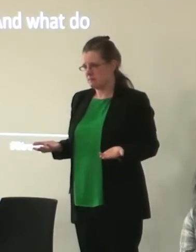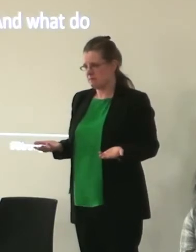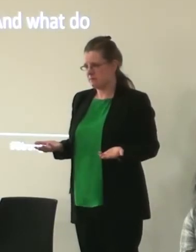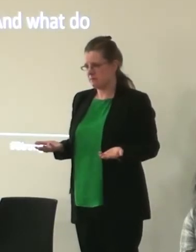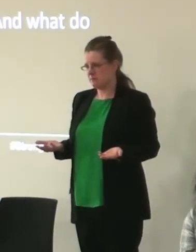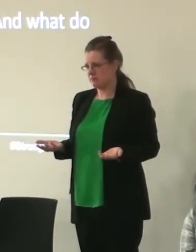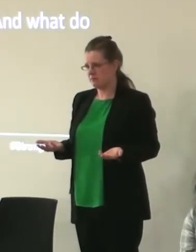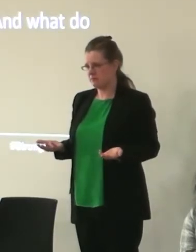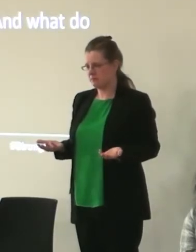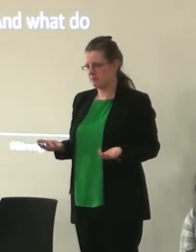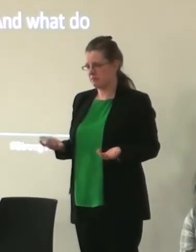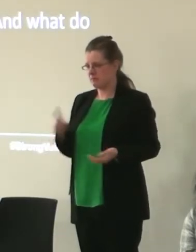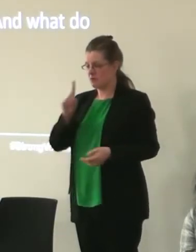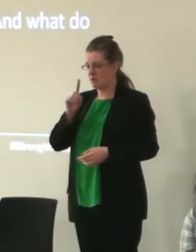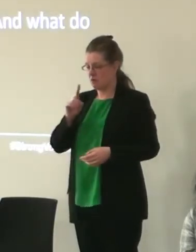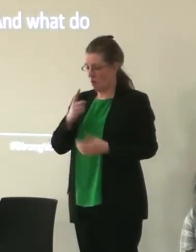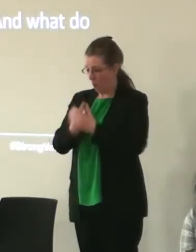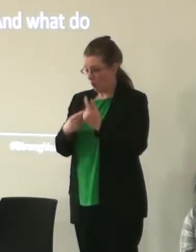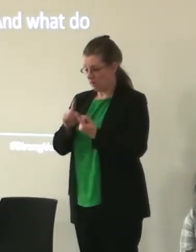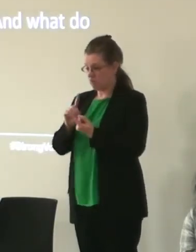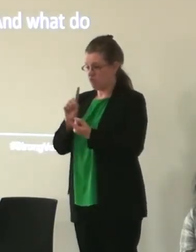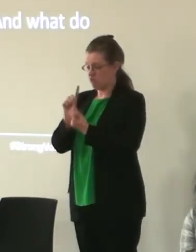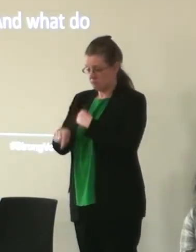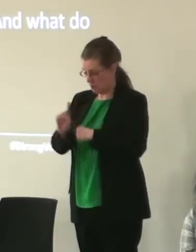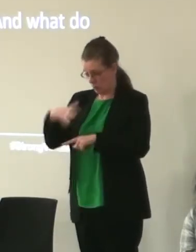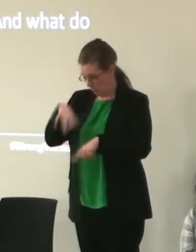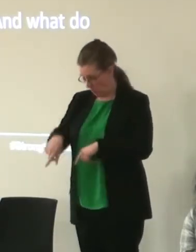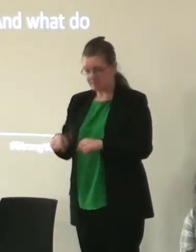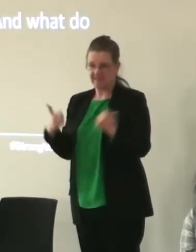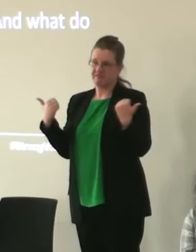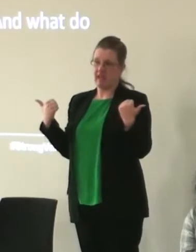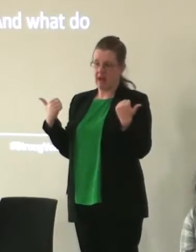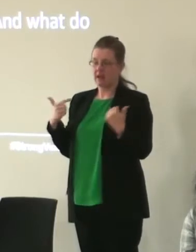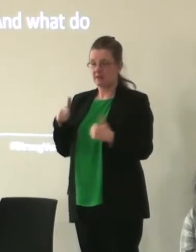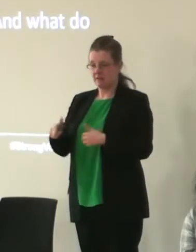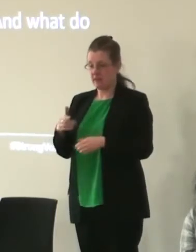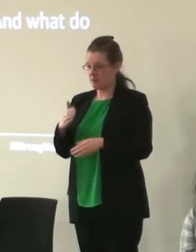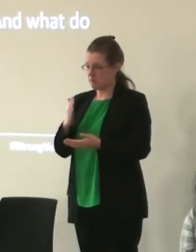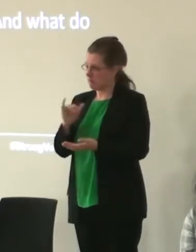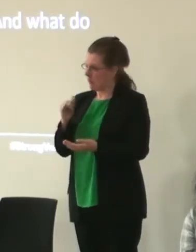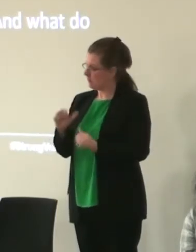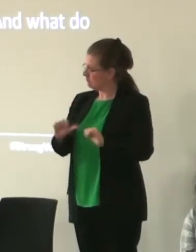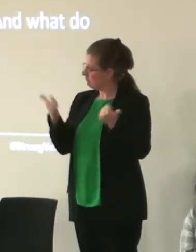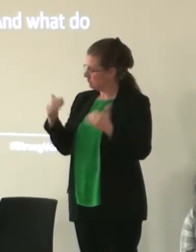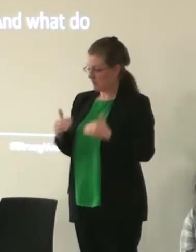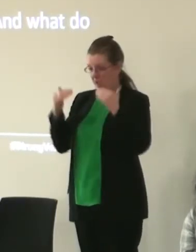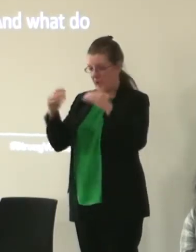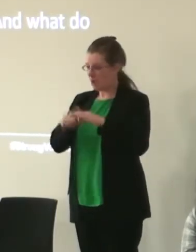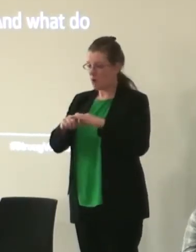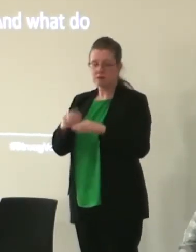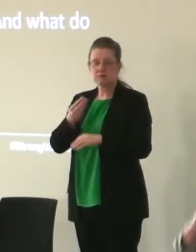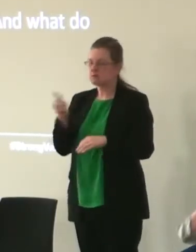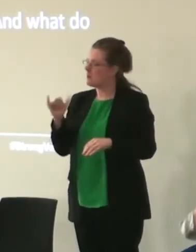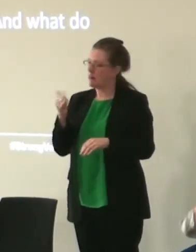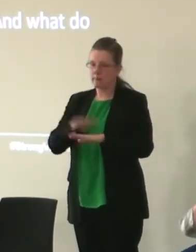straightforward responding to what young people want which is absolutely fine and some of that might be really high quality some of it may not be high